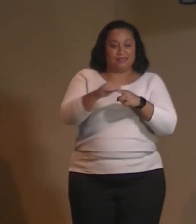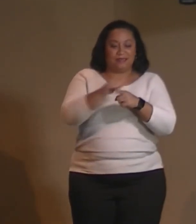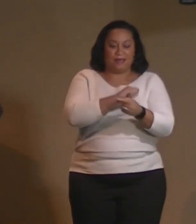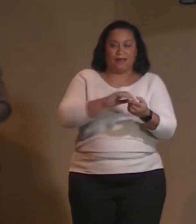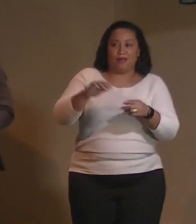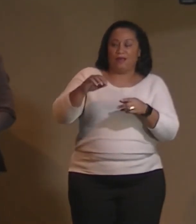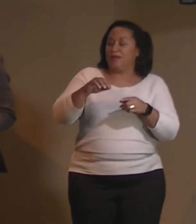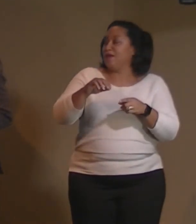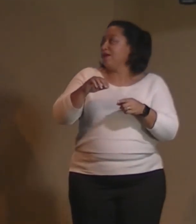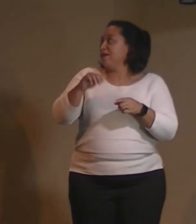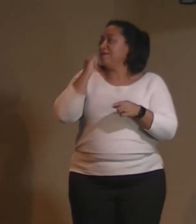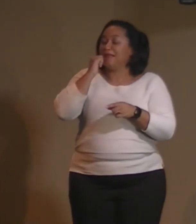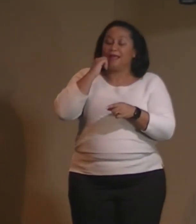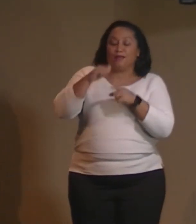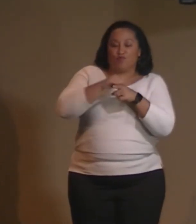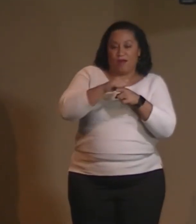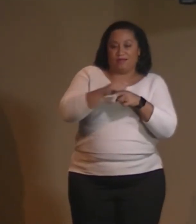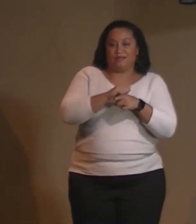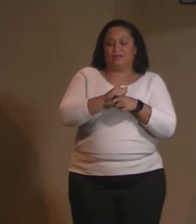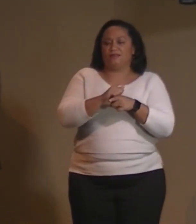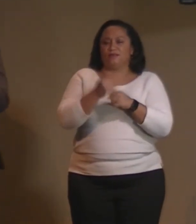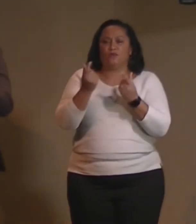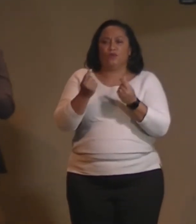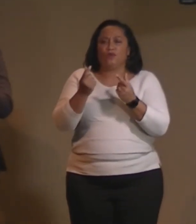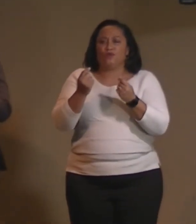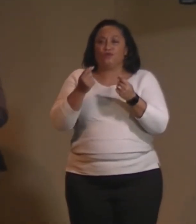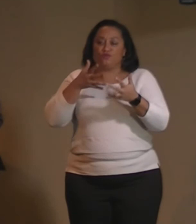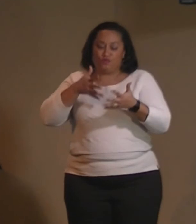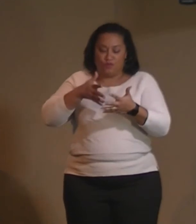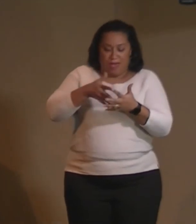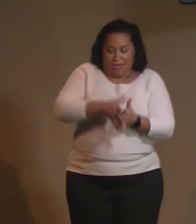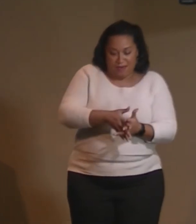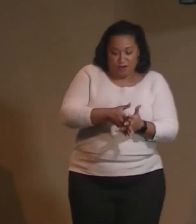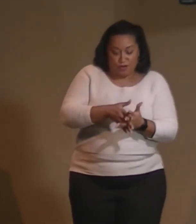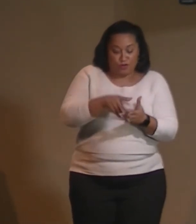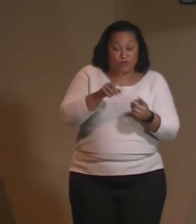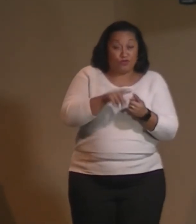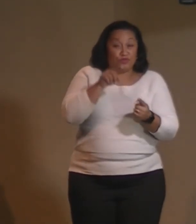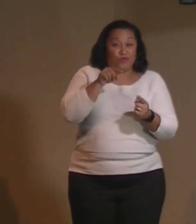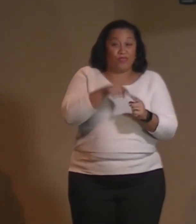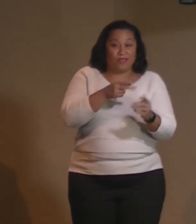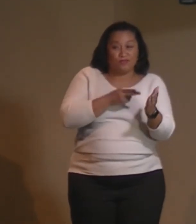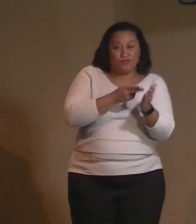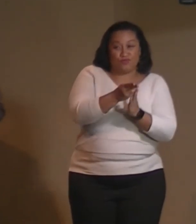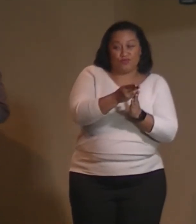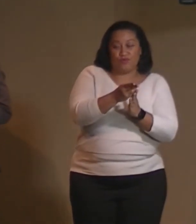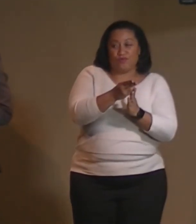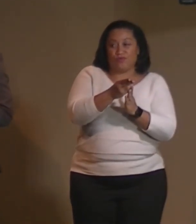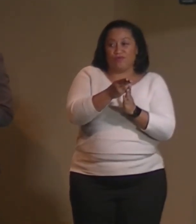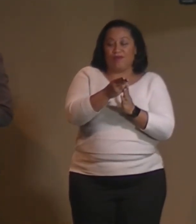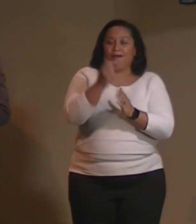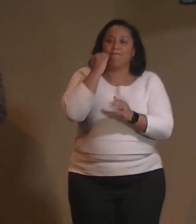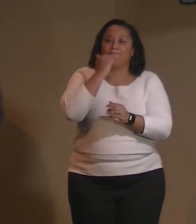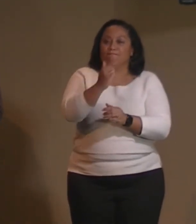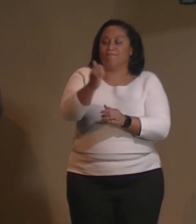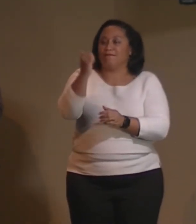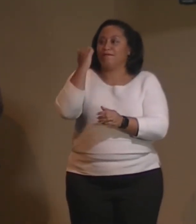Like what do you do to anchor to this truth on a regular basis?